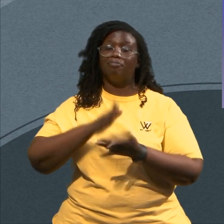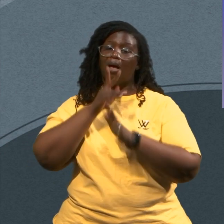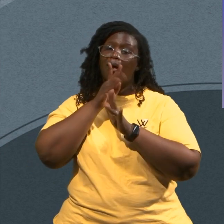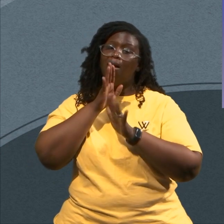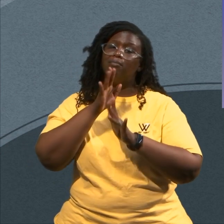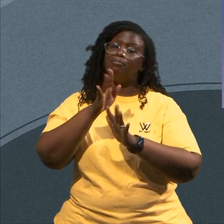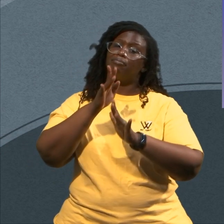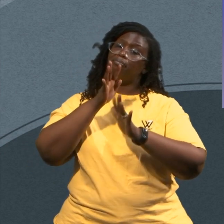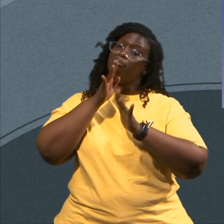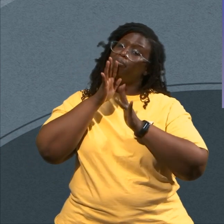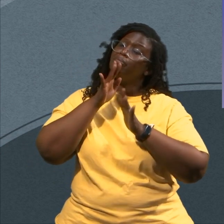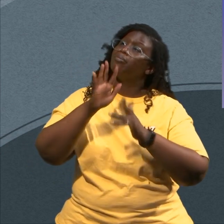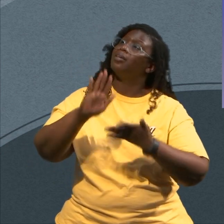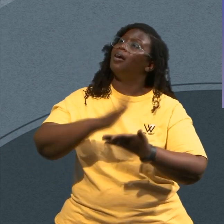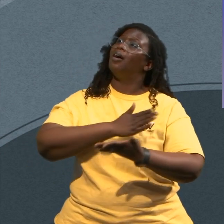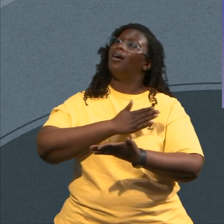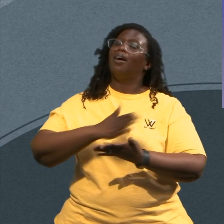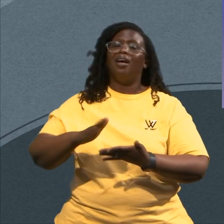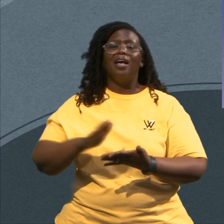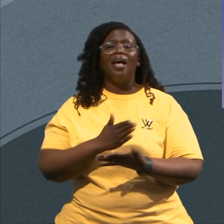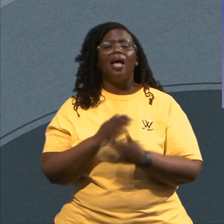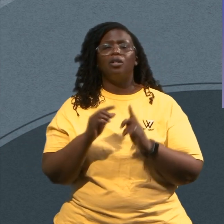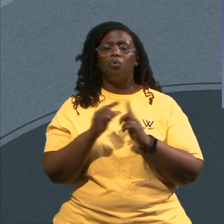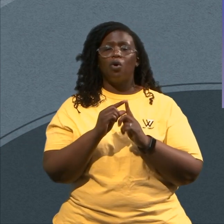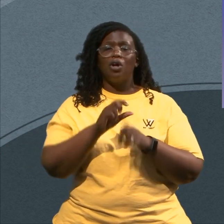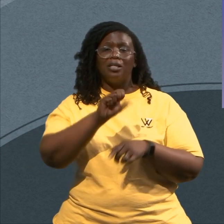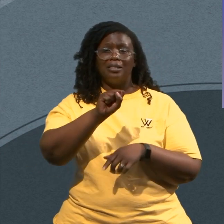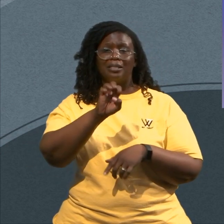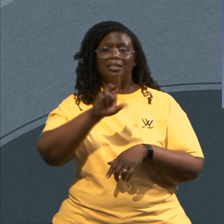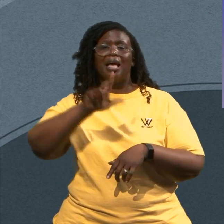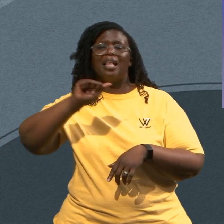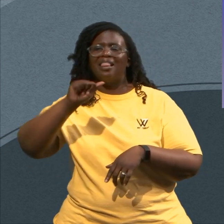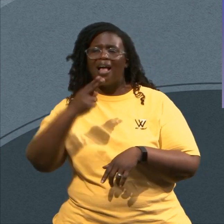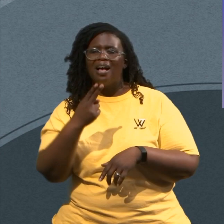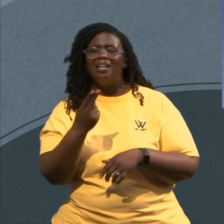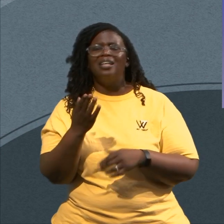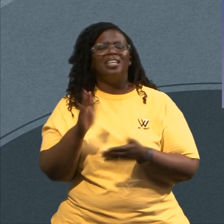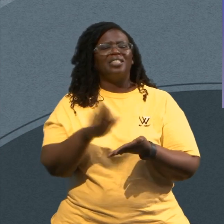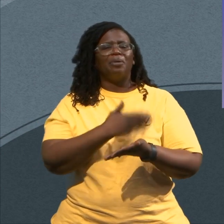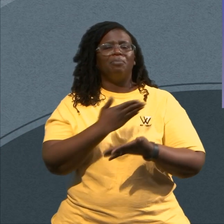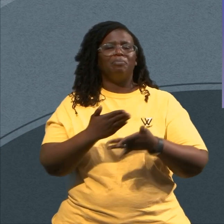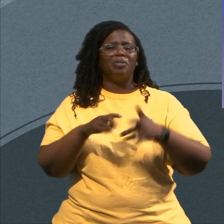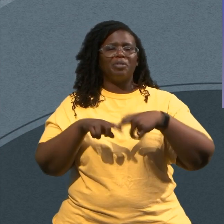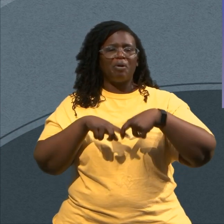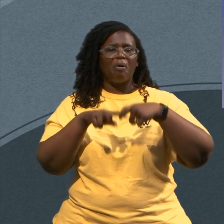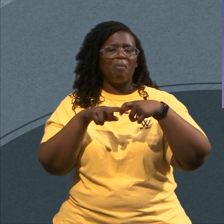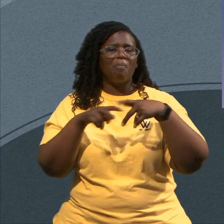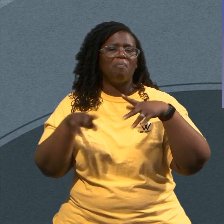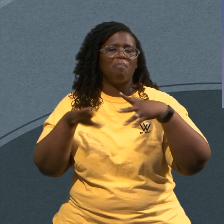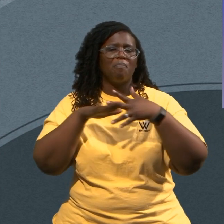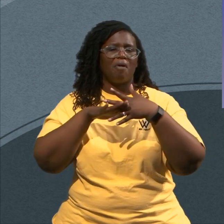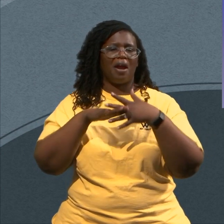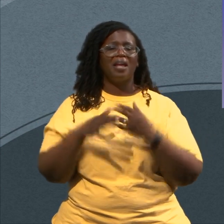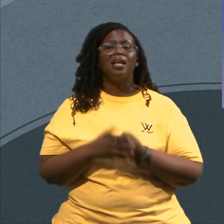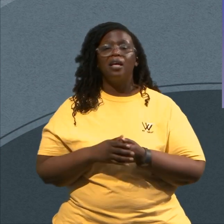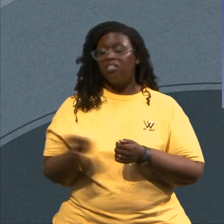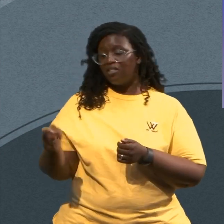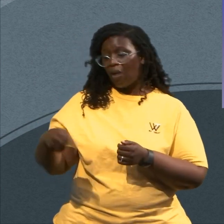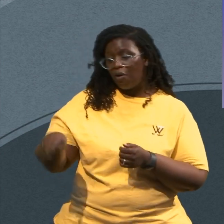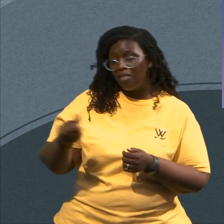Of selah Is a It's a musical interlude In other words The congregation is singing And then all of a